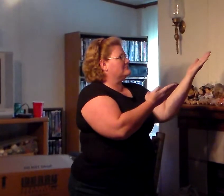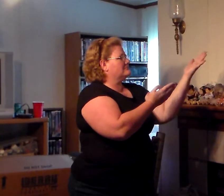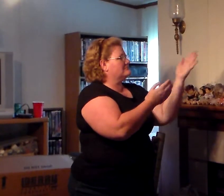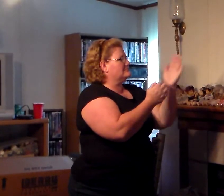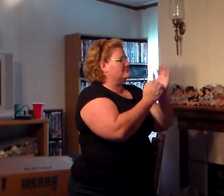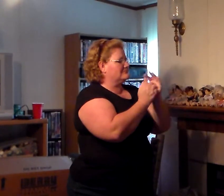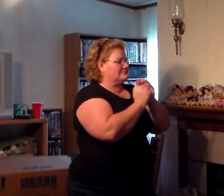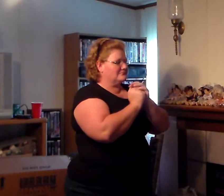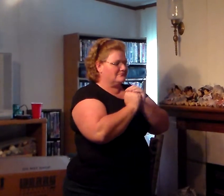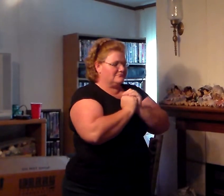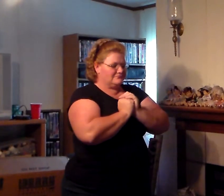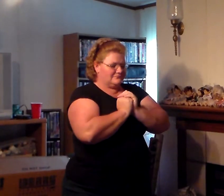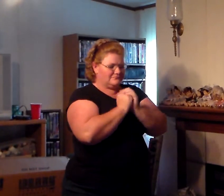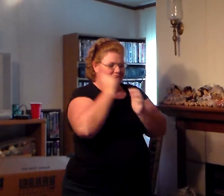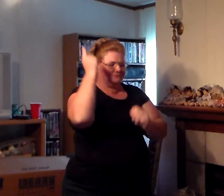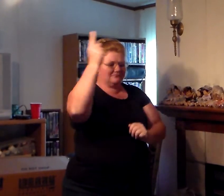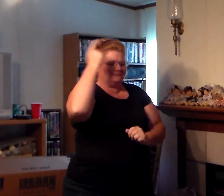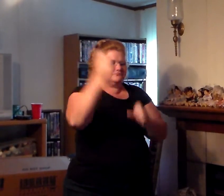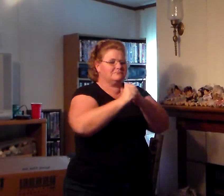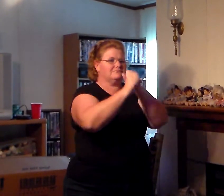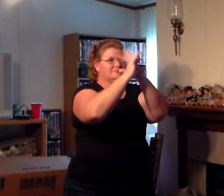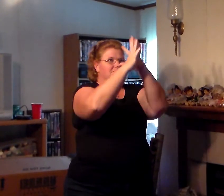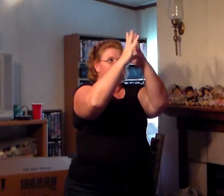I can only imagine